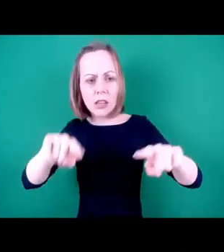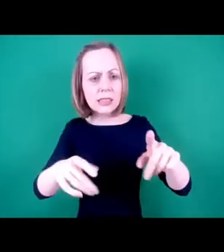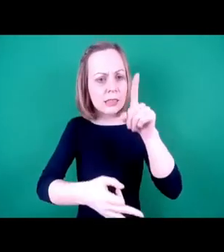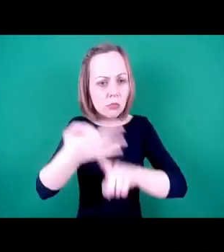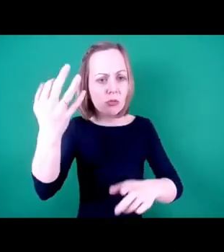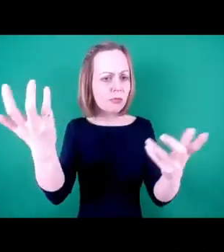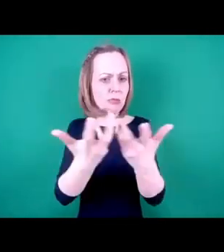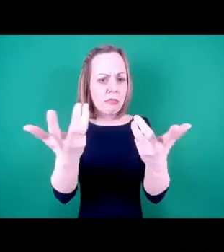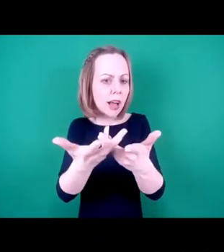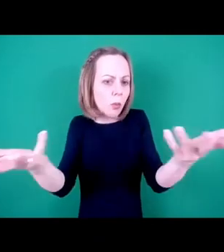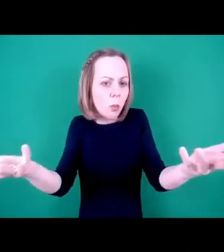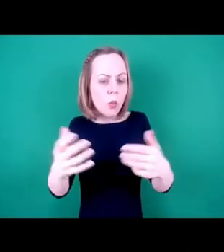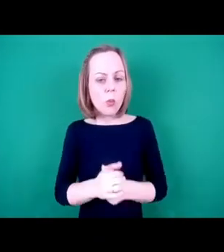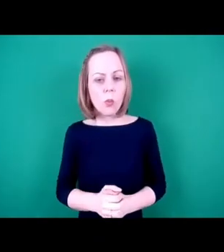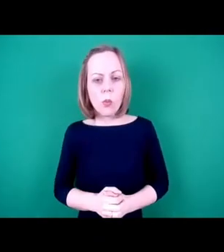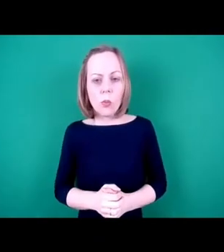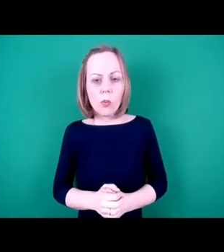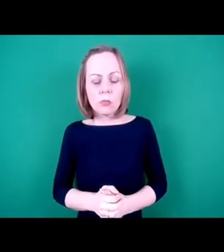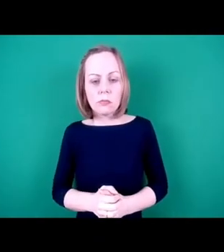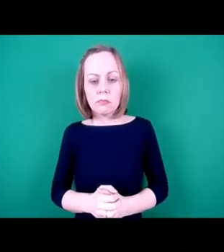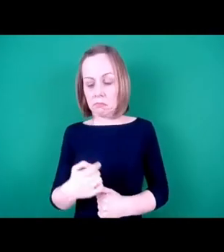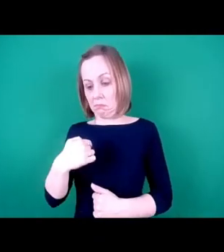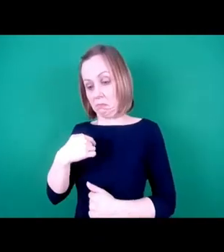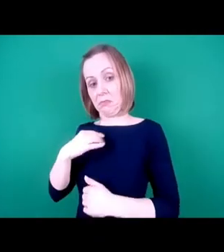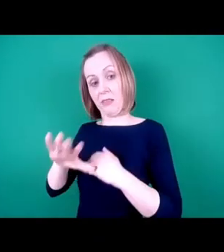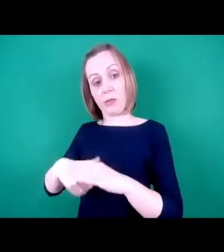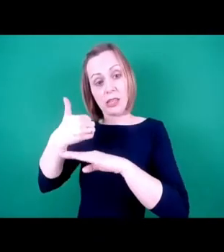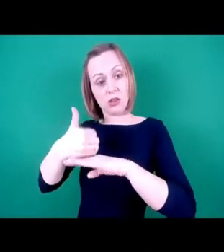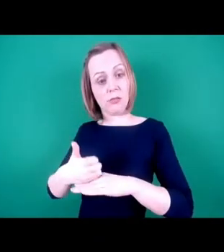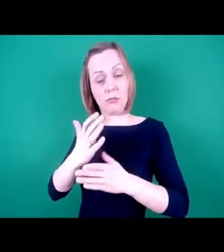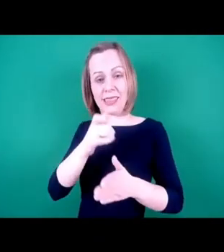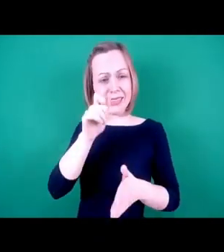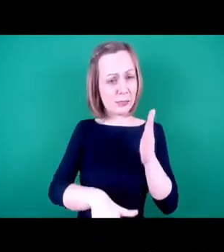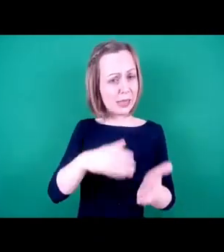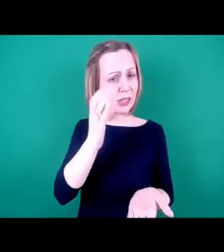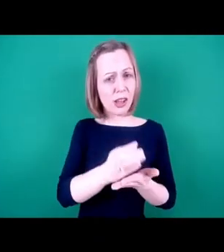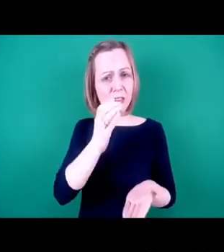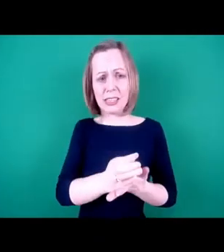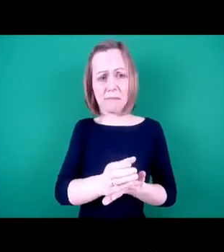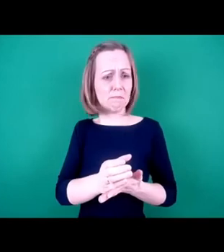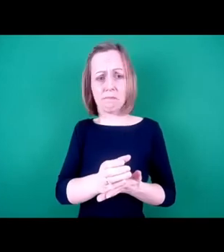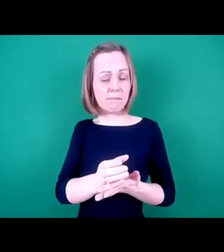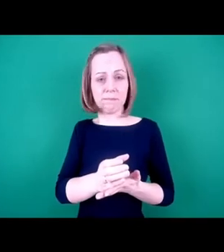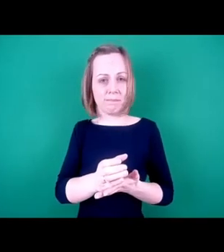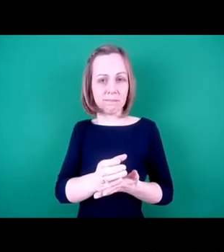Keynes. Now the Foundation isn't a disability charity or a